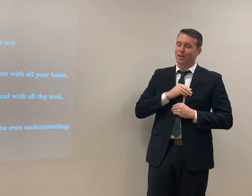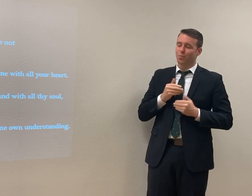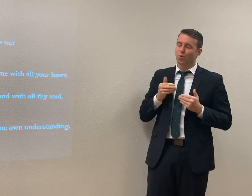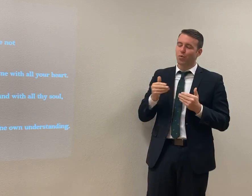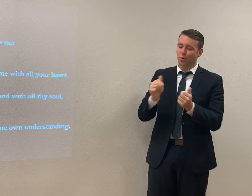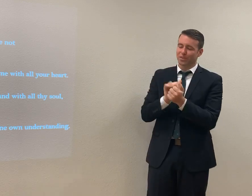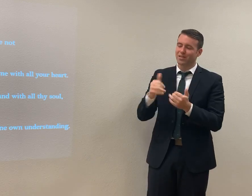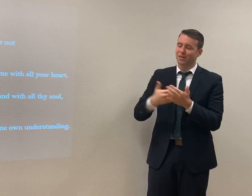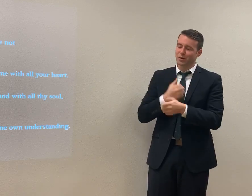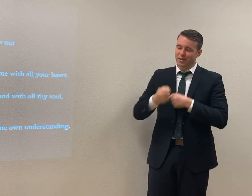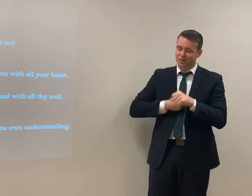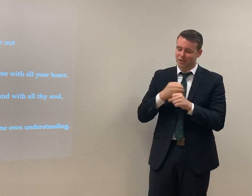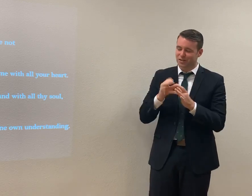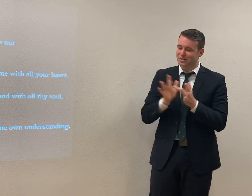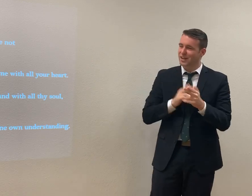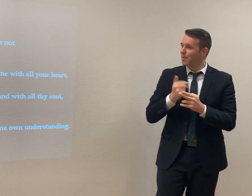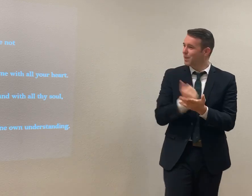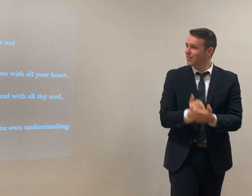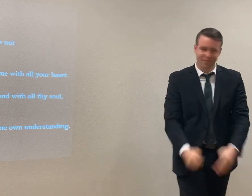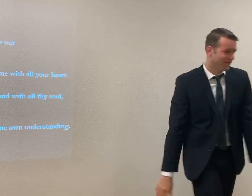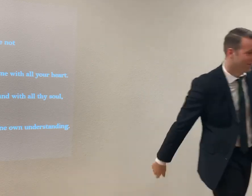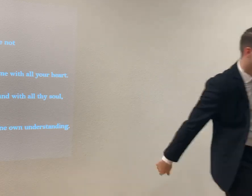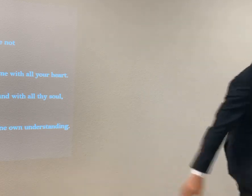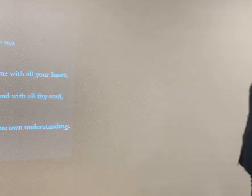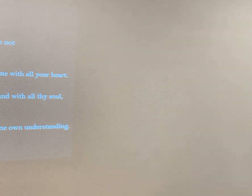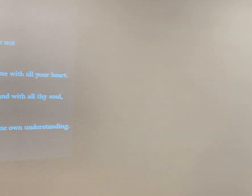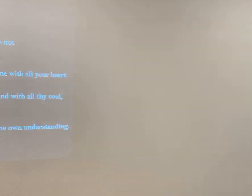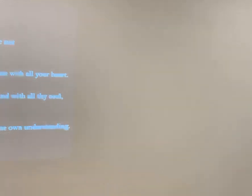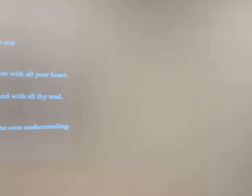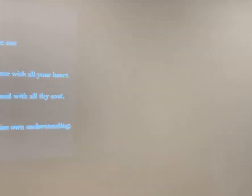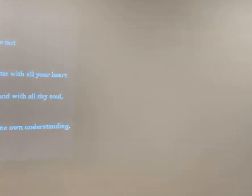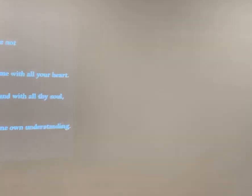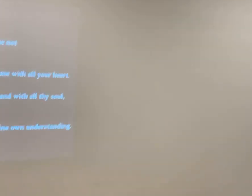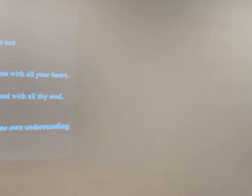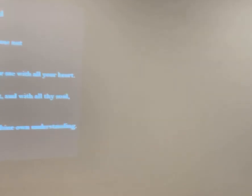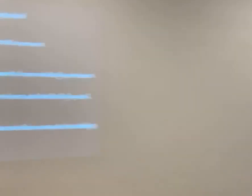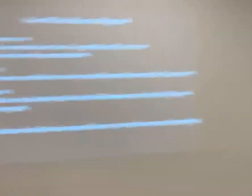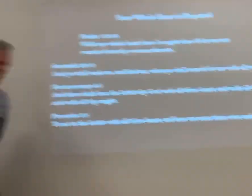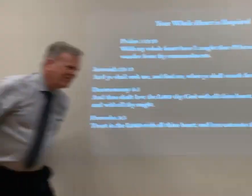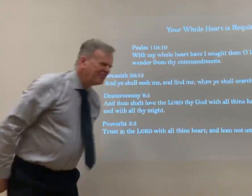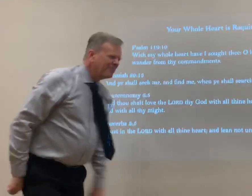move forward with that in the new year. In Jesus' name, amen. Thank you. you. Thank you.